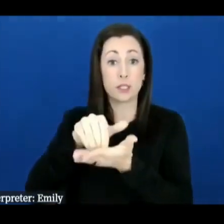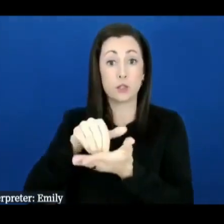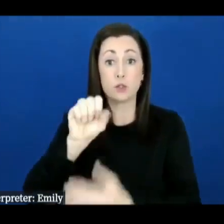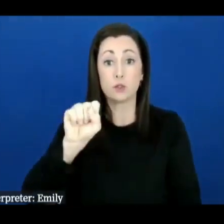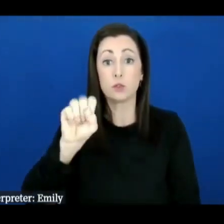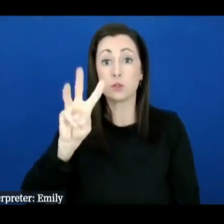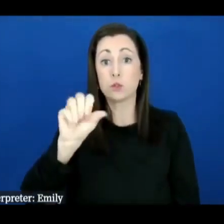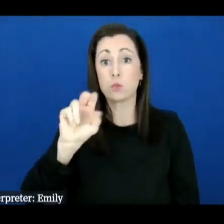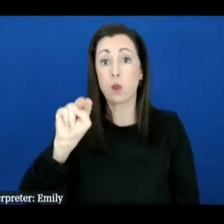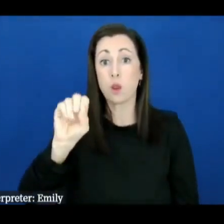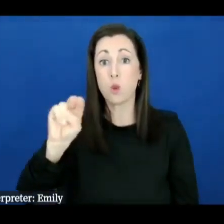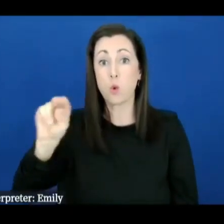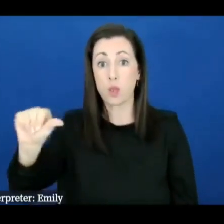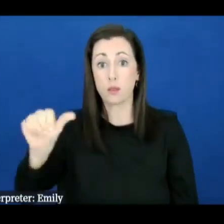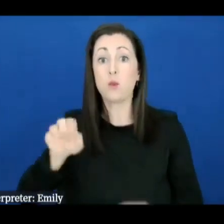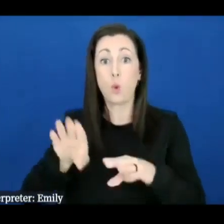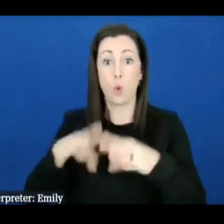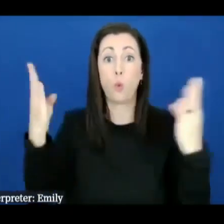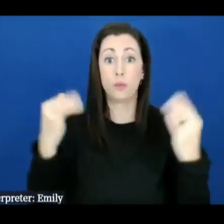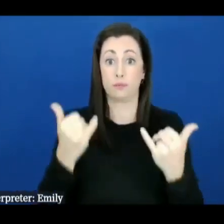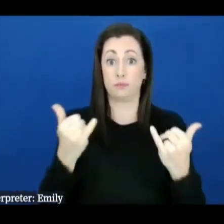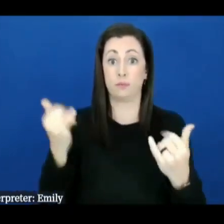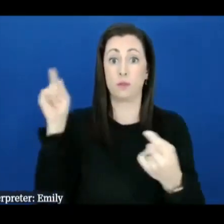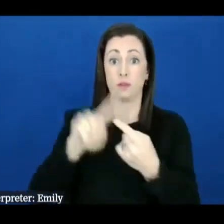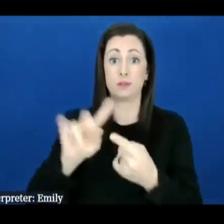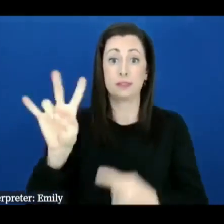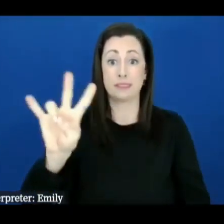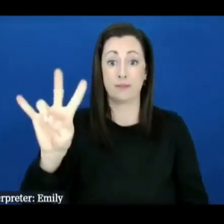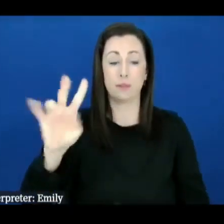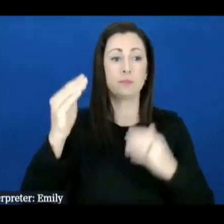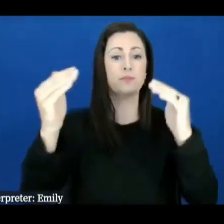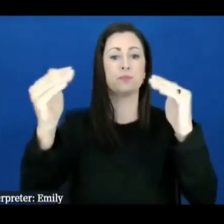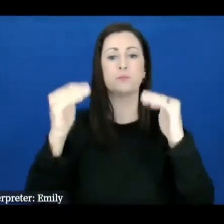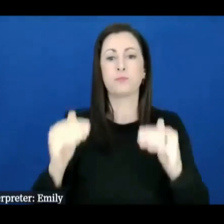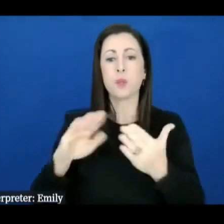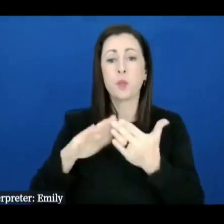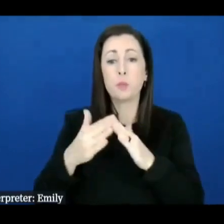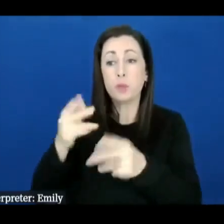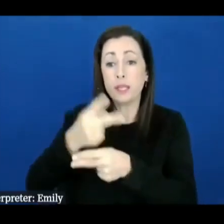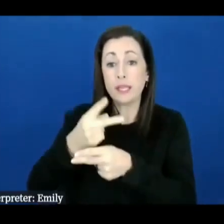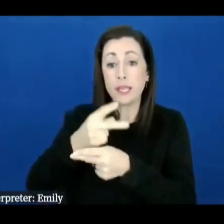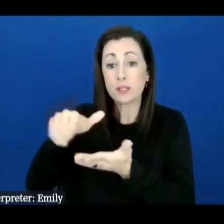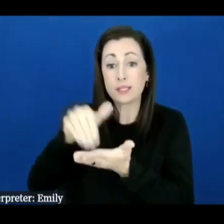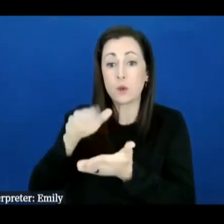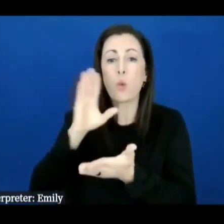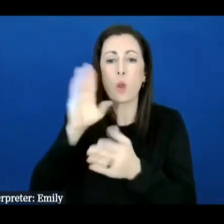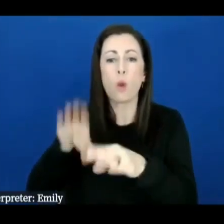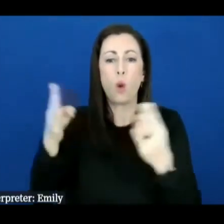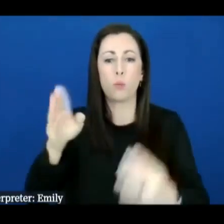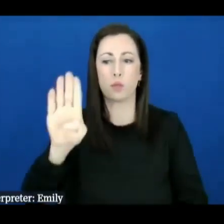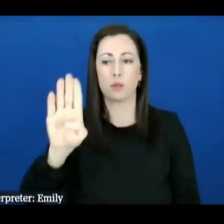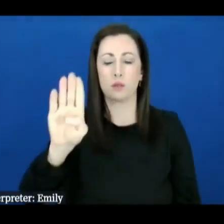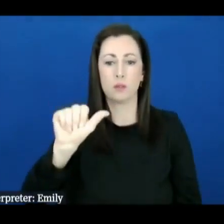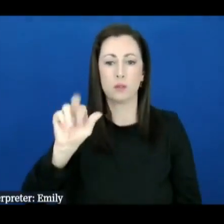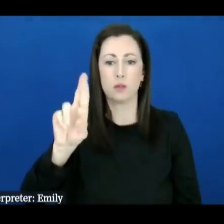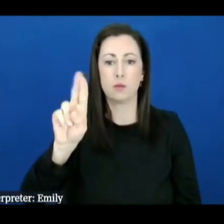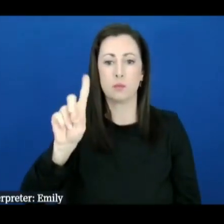running today until 7 p.m. our next community care center will be open in Barnersville tomorrow